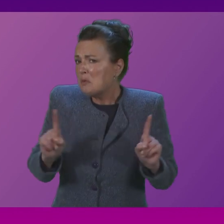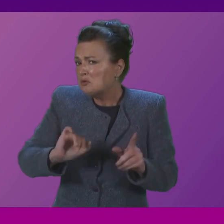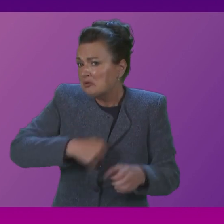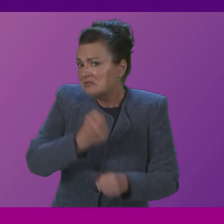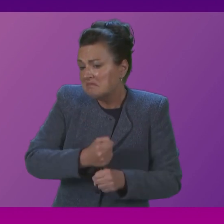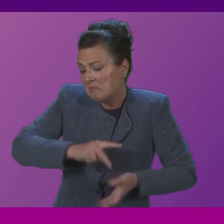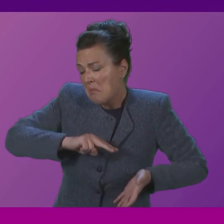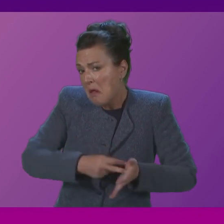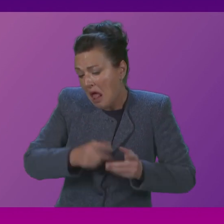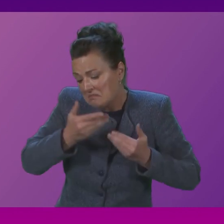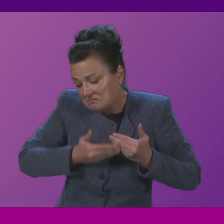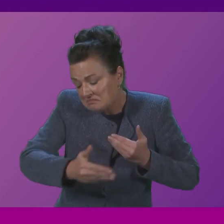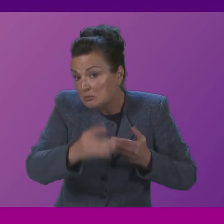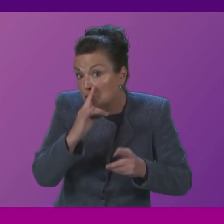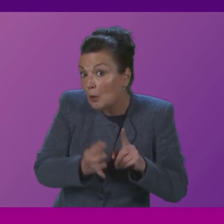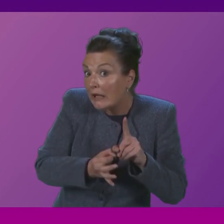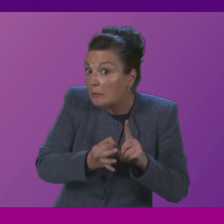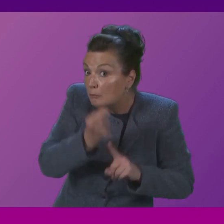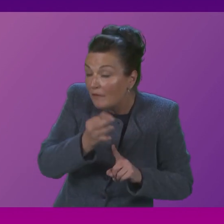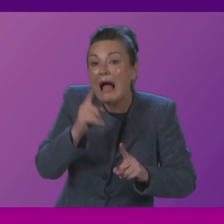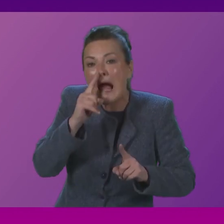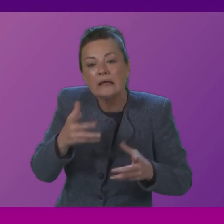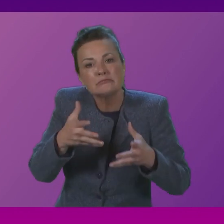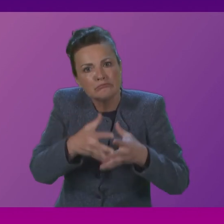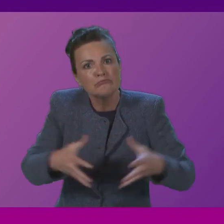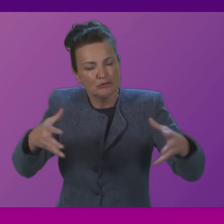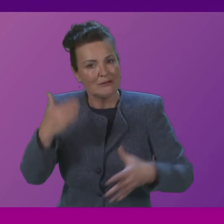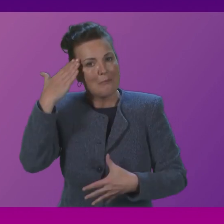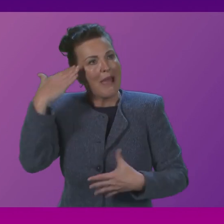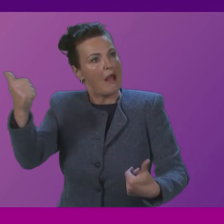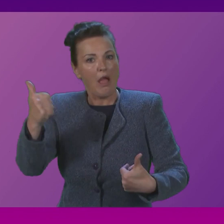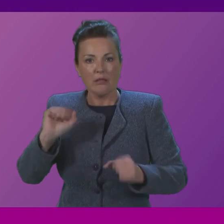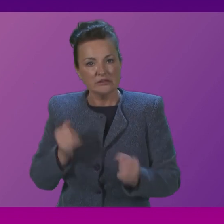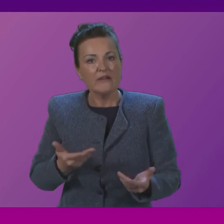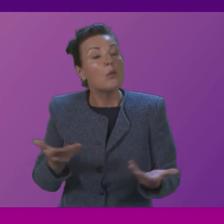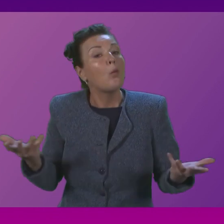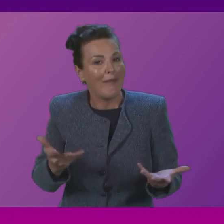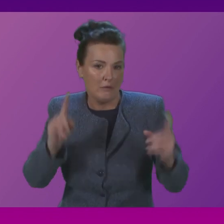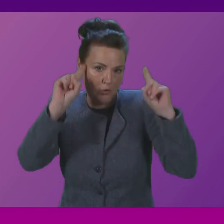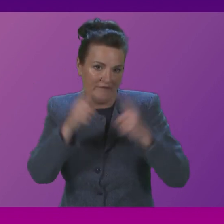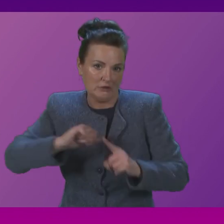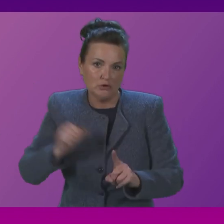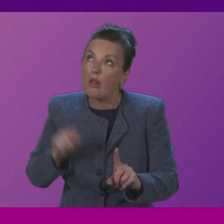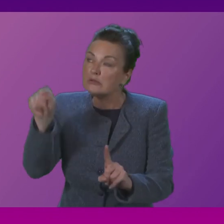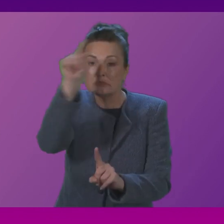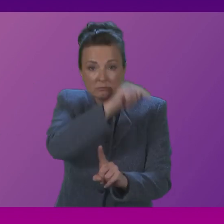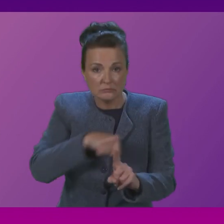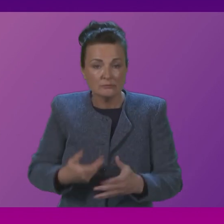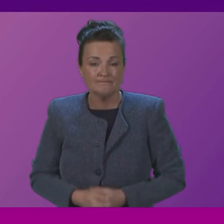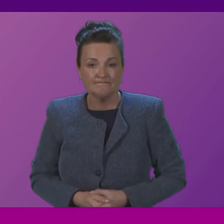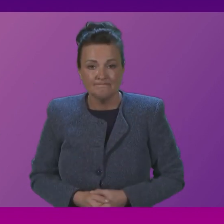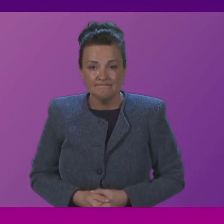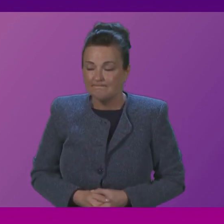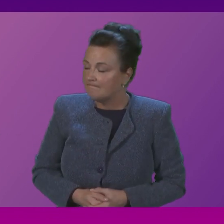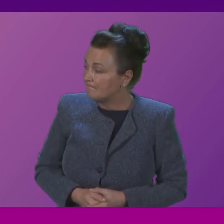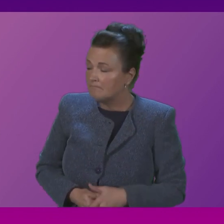improve the provision of mental health services in Scotland's universities first minister we're working closely with